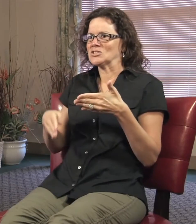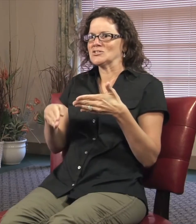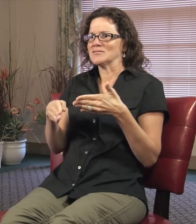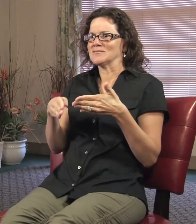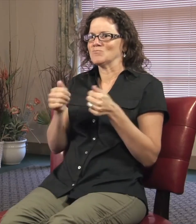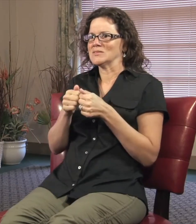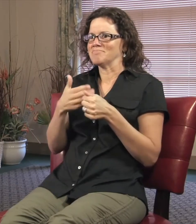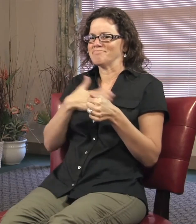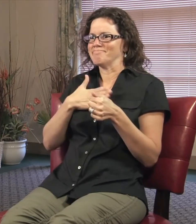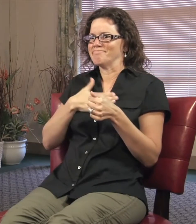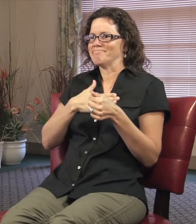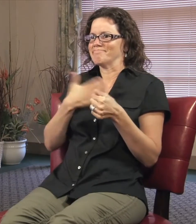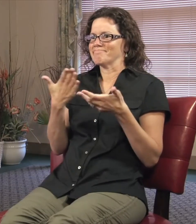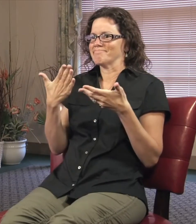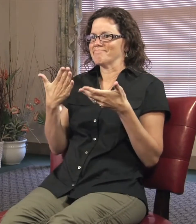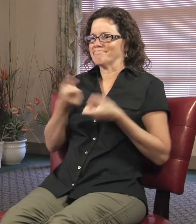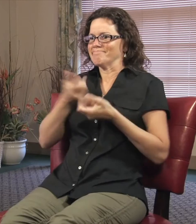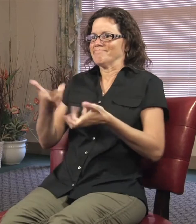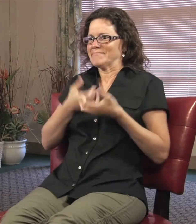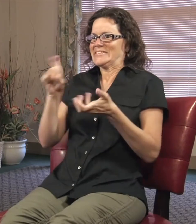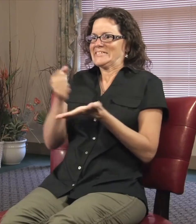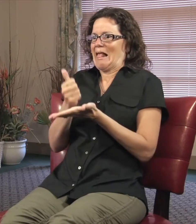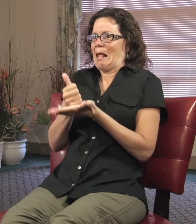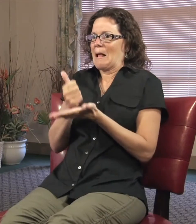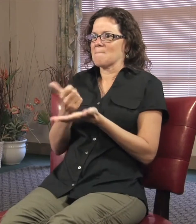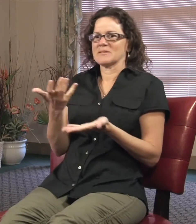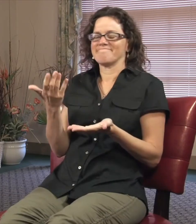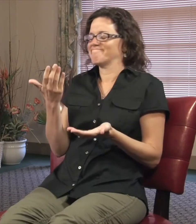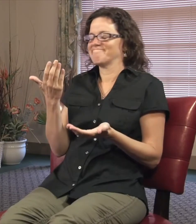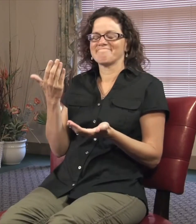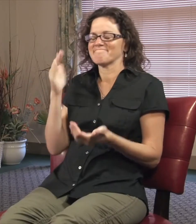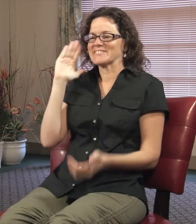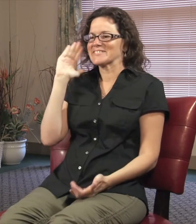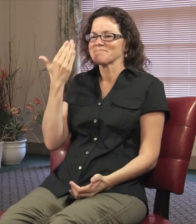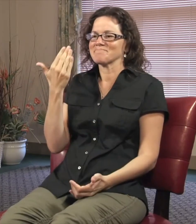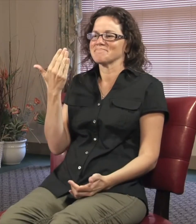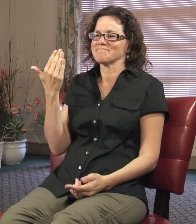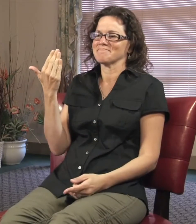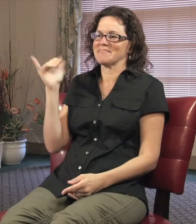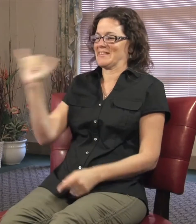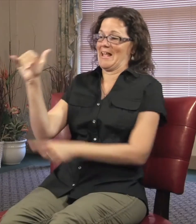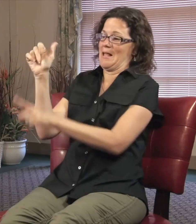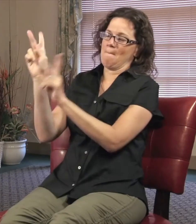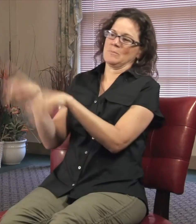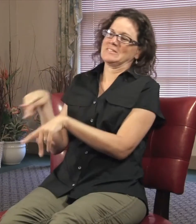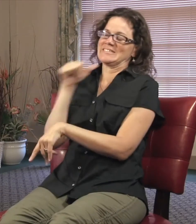And I was unable to completely express my feelings and my thoughts. So that person really didn't help me at all.